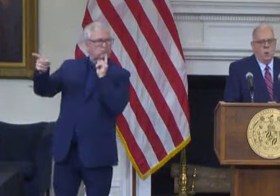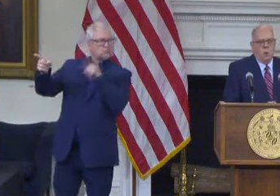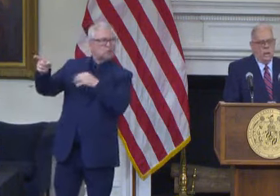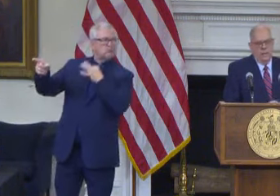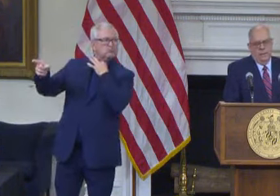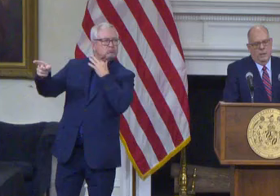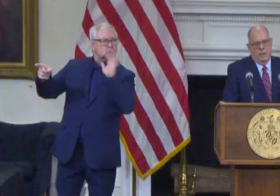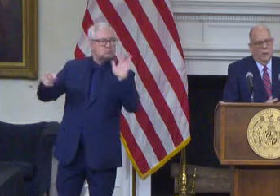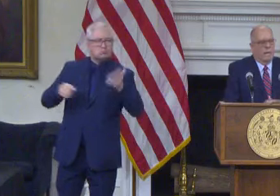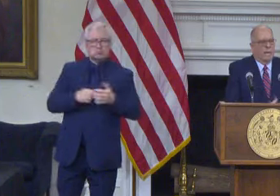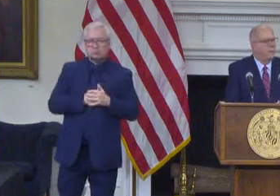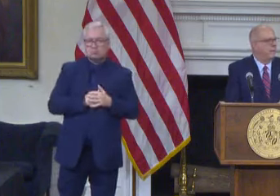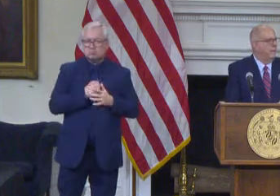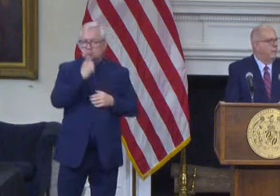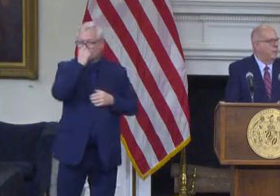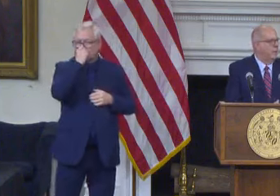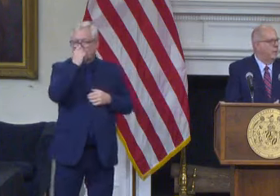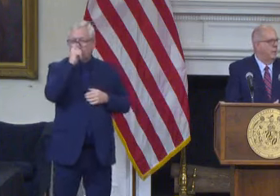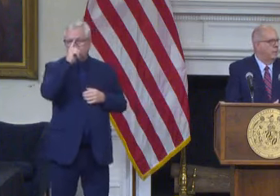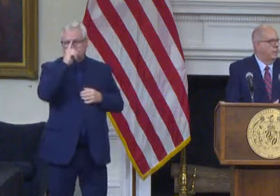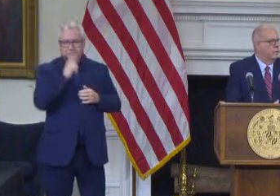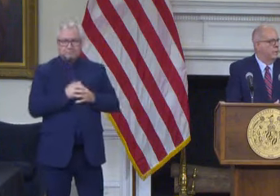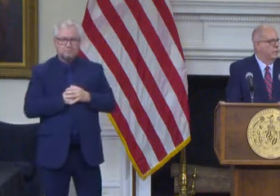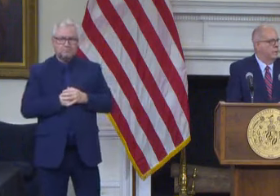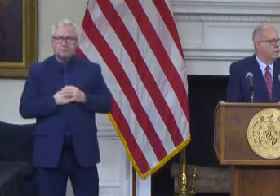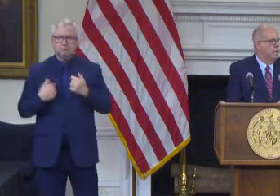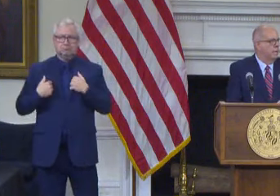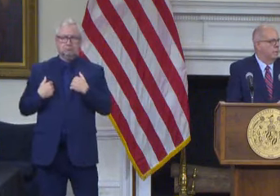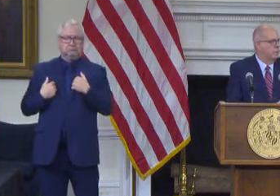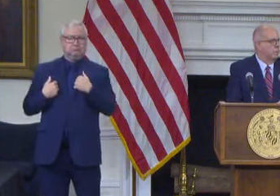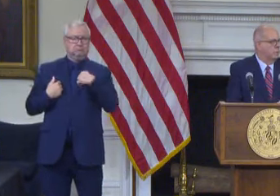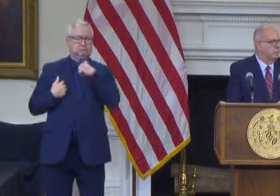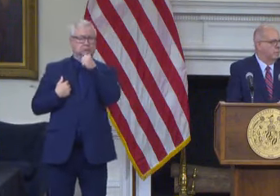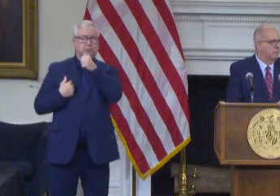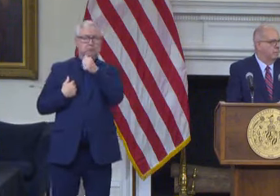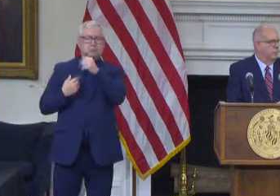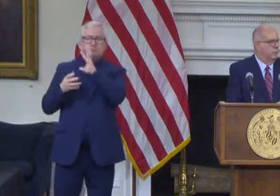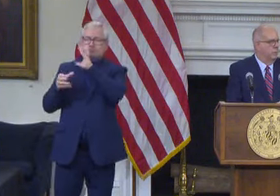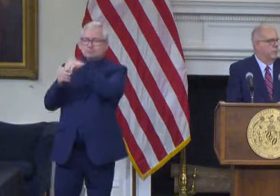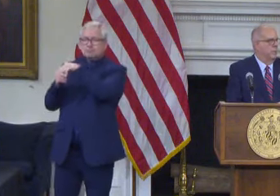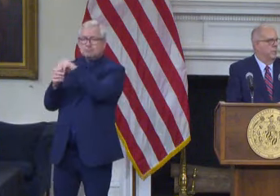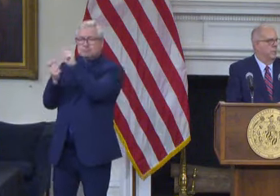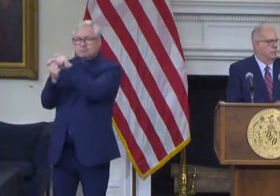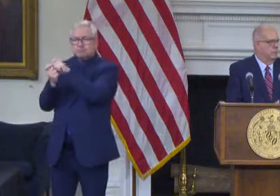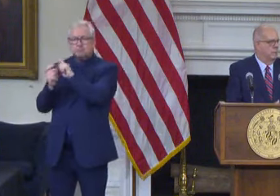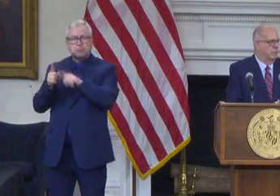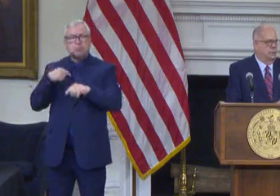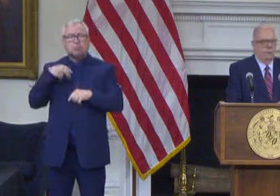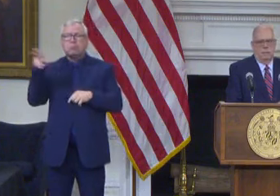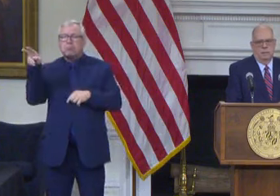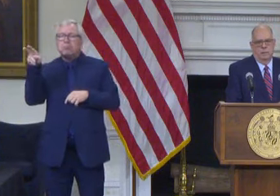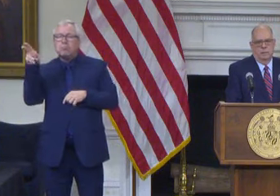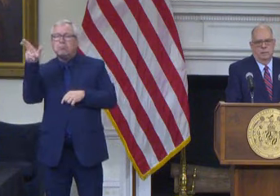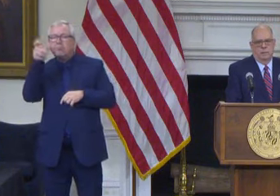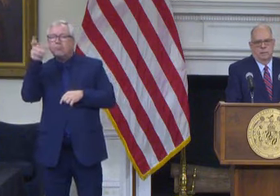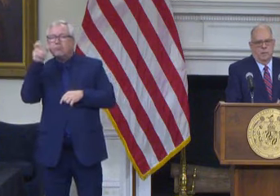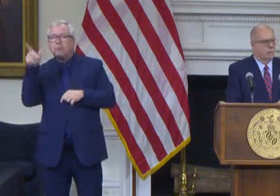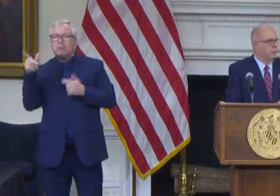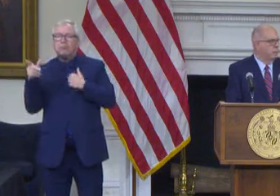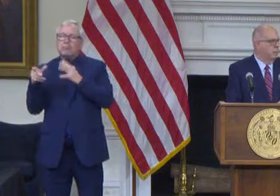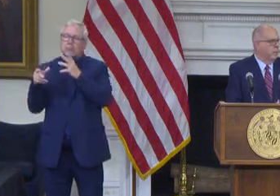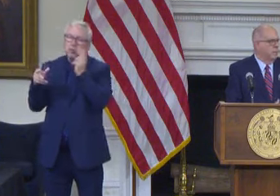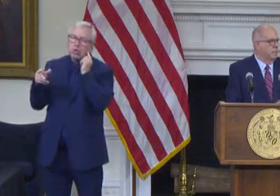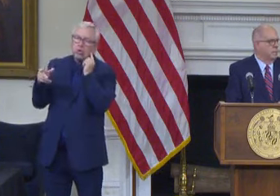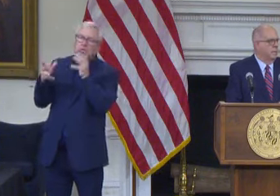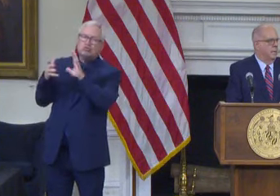you know I don't have a lot of detail about I didn't hear what he said about it I just picked up you know in between meetings that that uh he had either